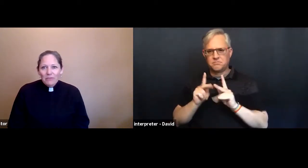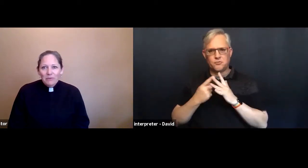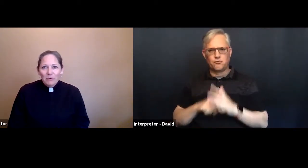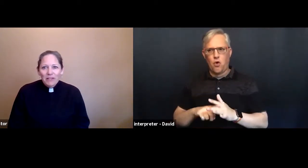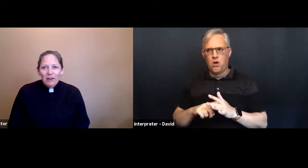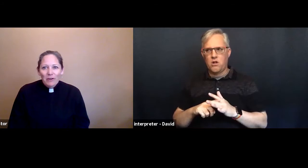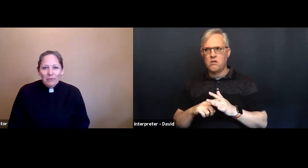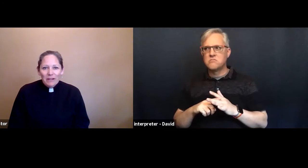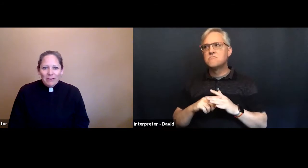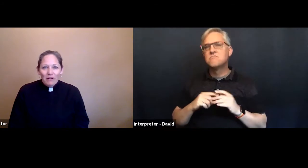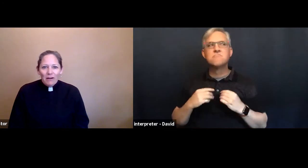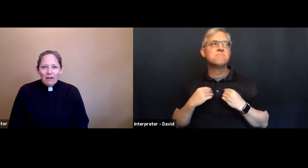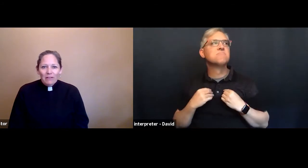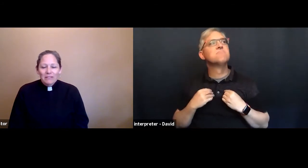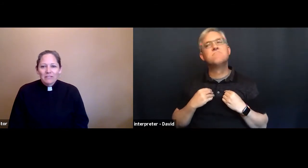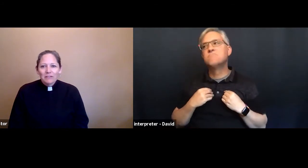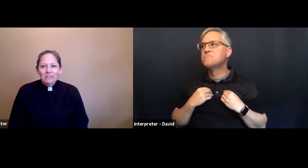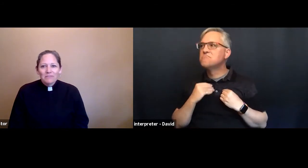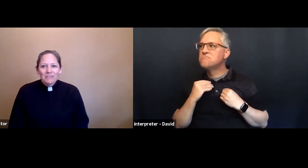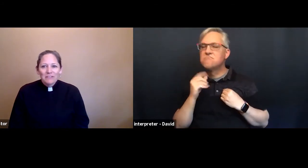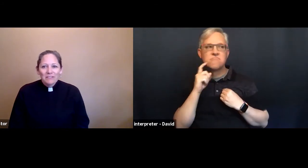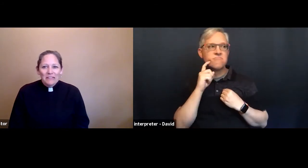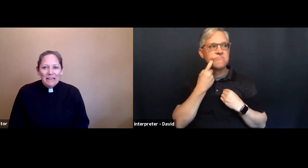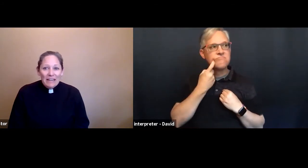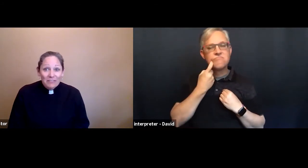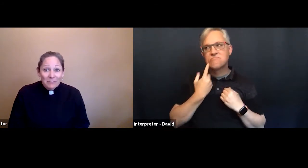than what they already are. They start to feel envy.